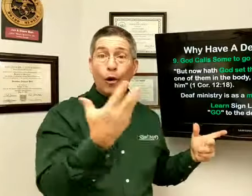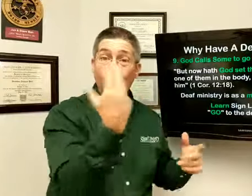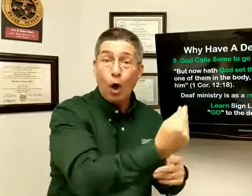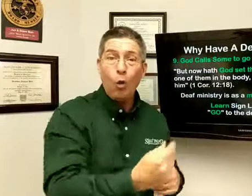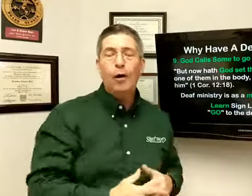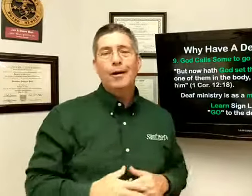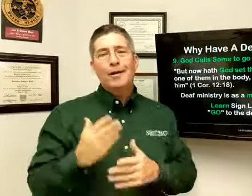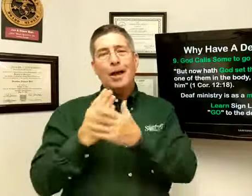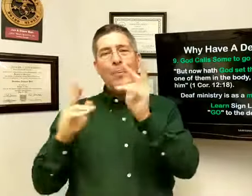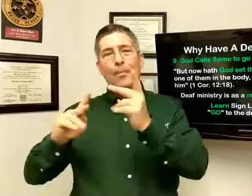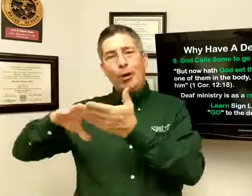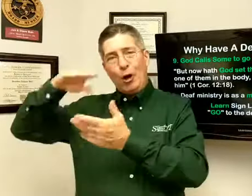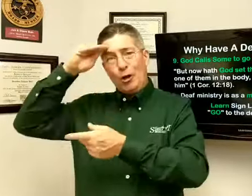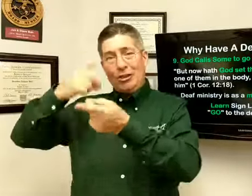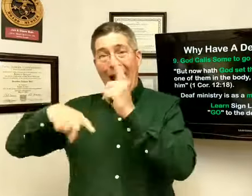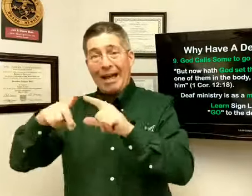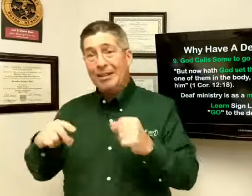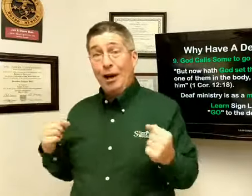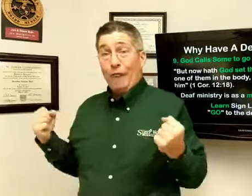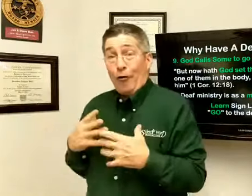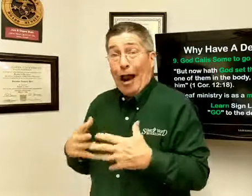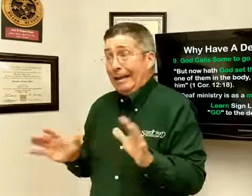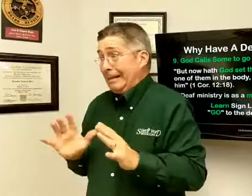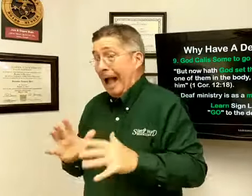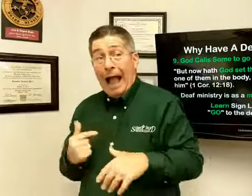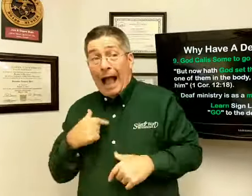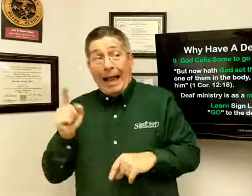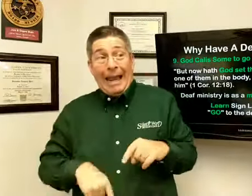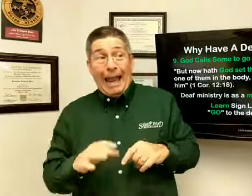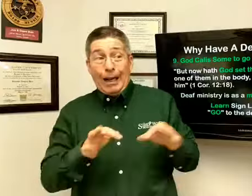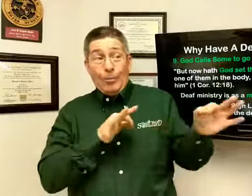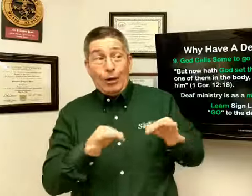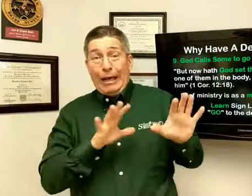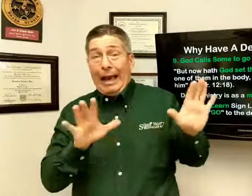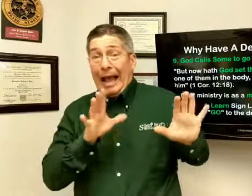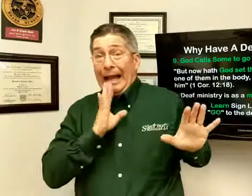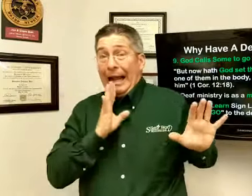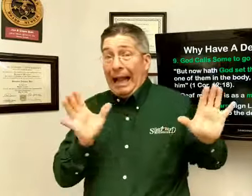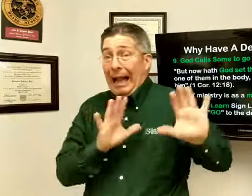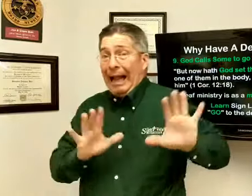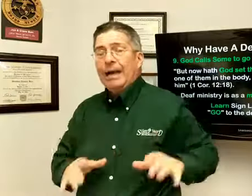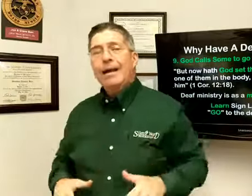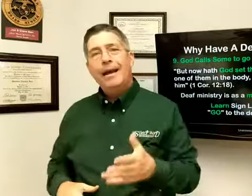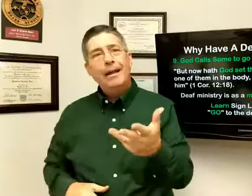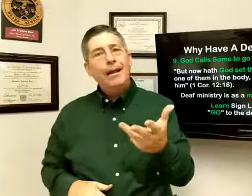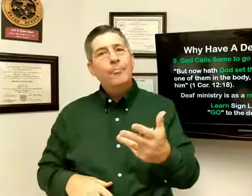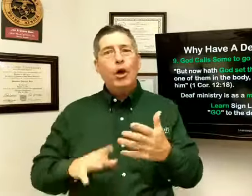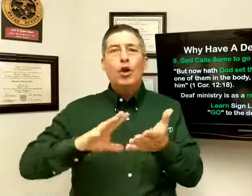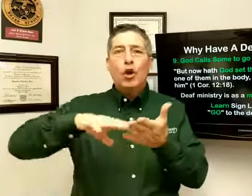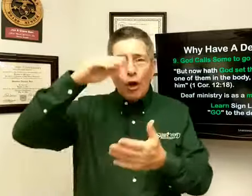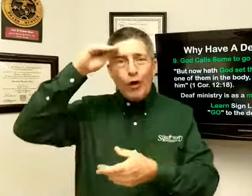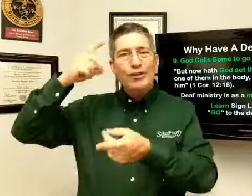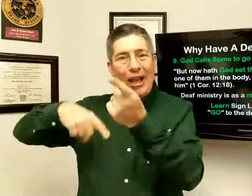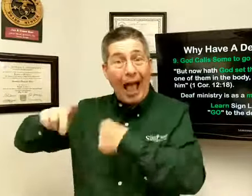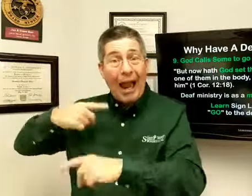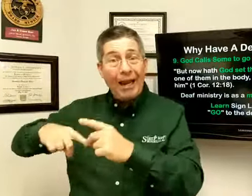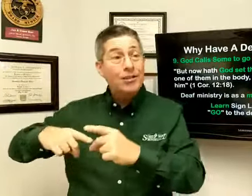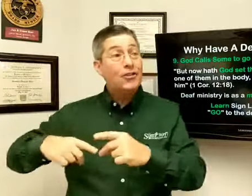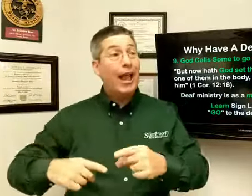go. Some people learn signs and they're afraid. I can't communicate. can't. Learn signs and